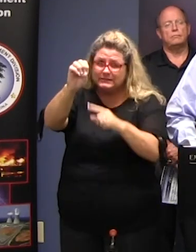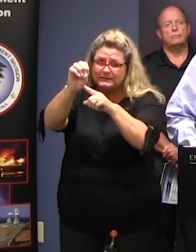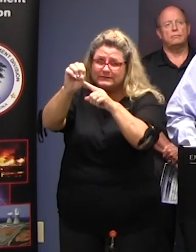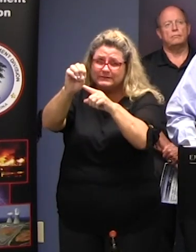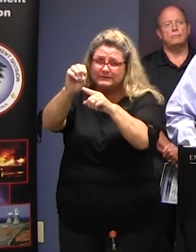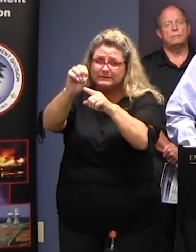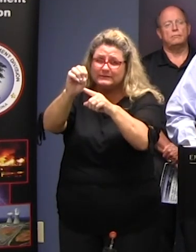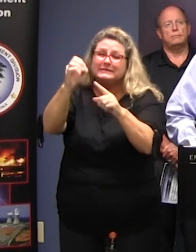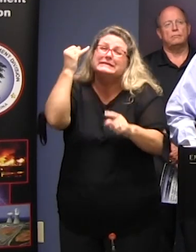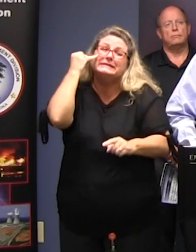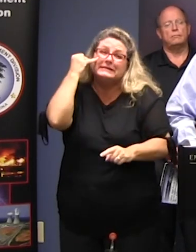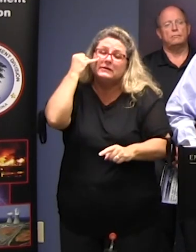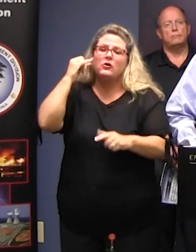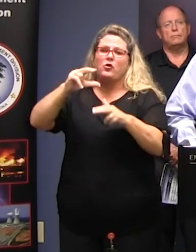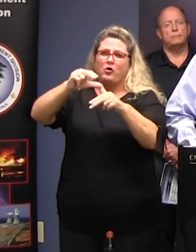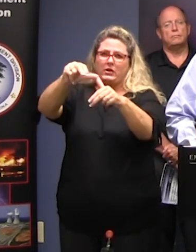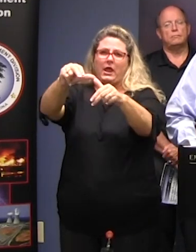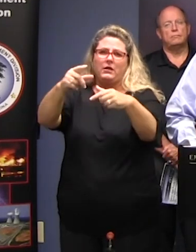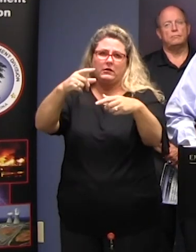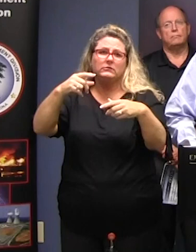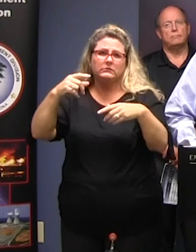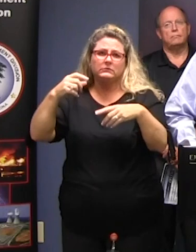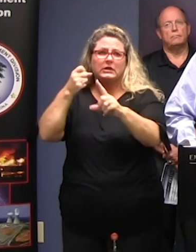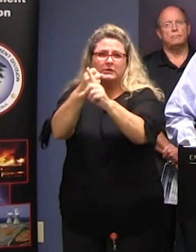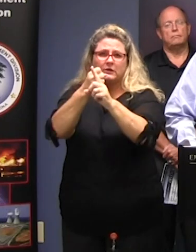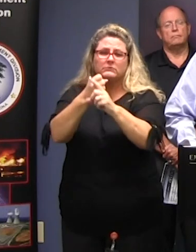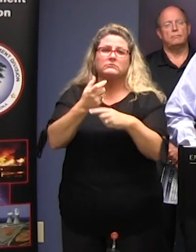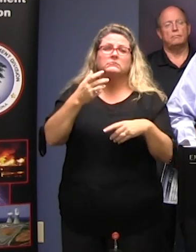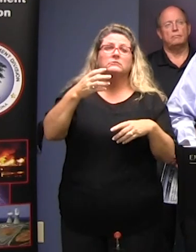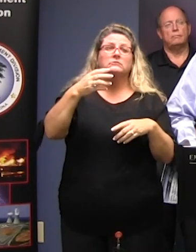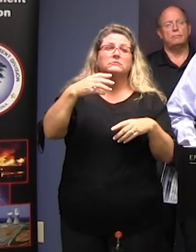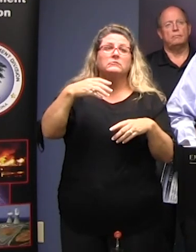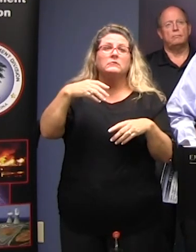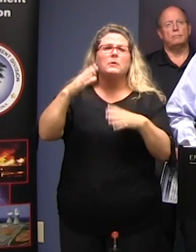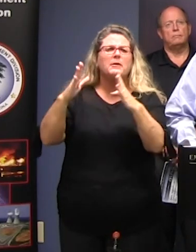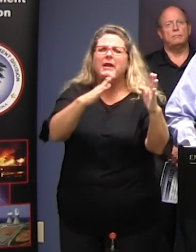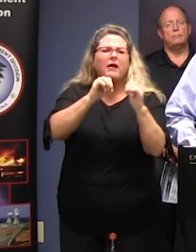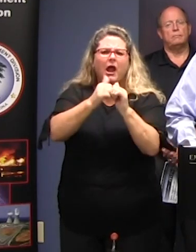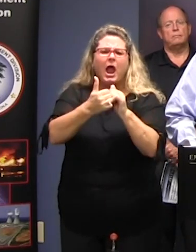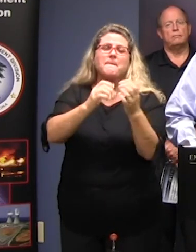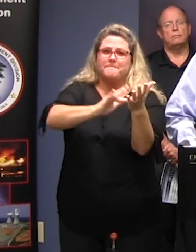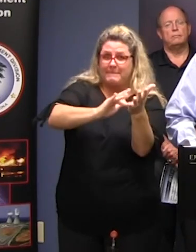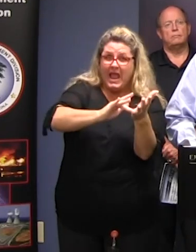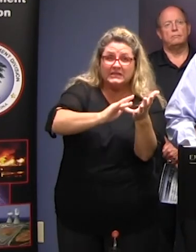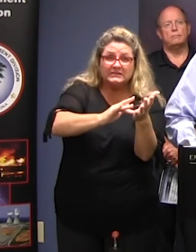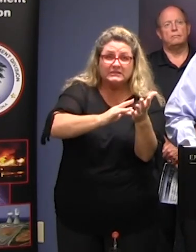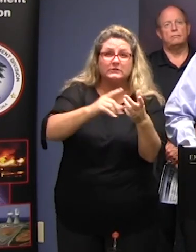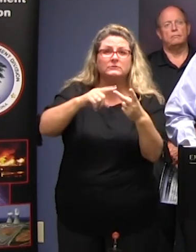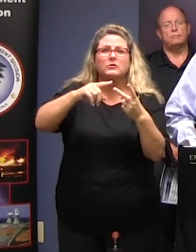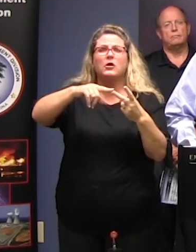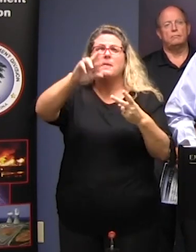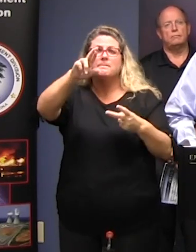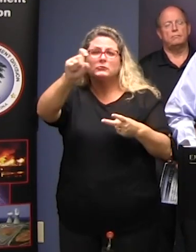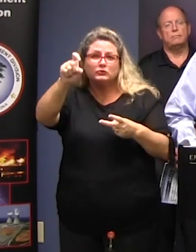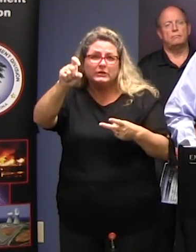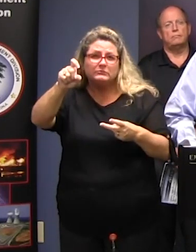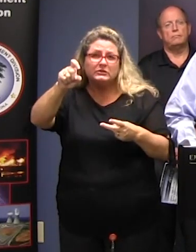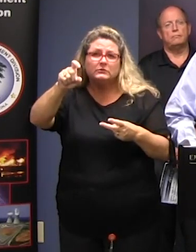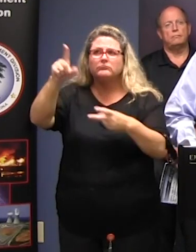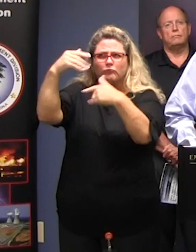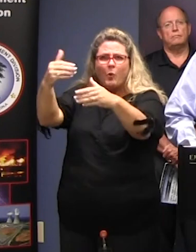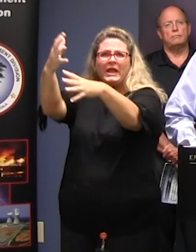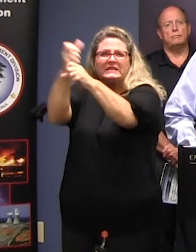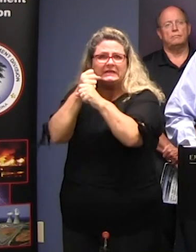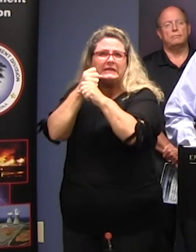does come and that would be medicines If you need prescriptions filled do it if you want to alert people or your whereabouts